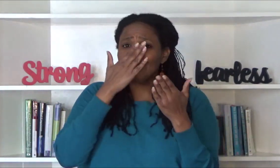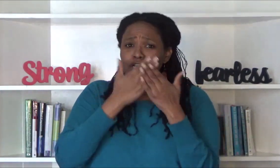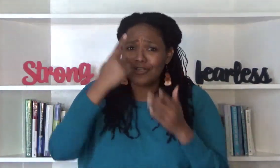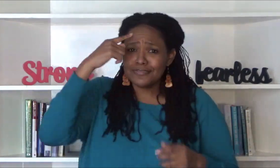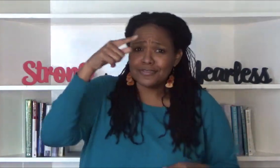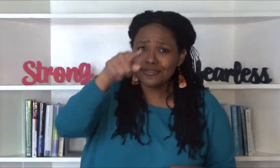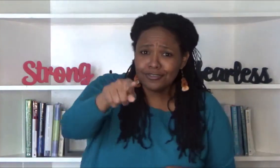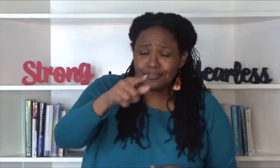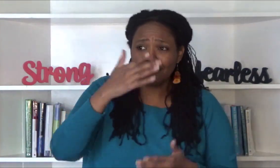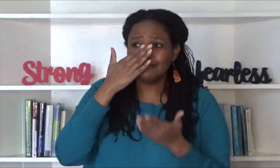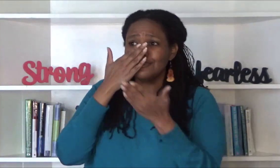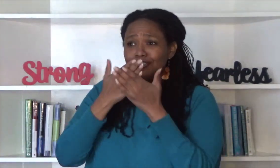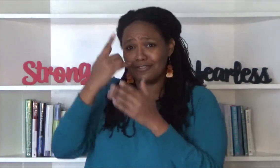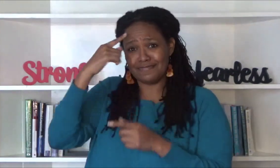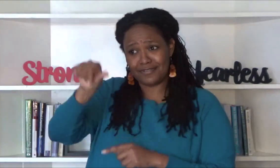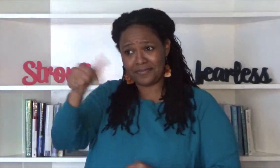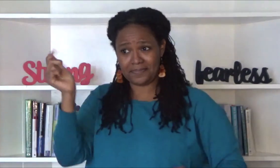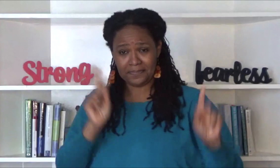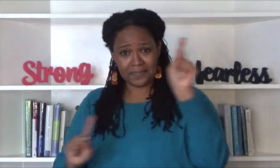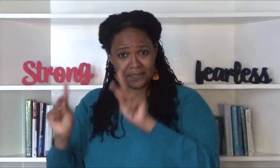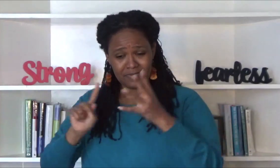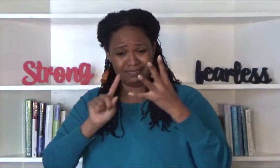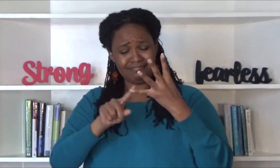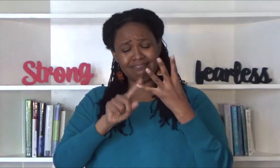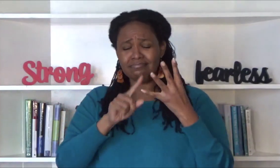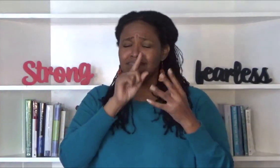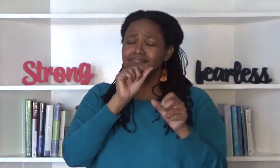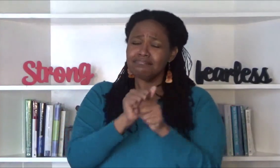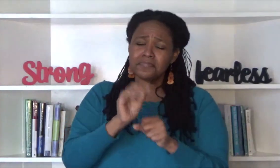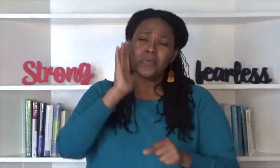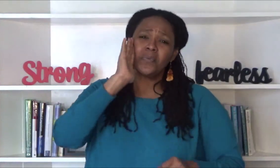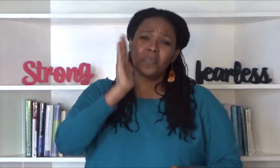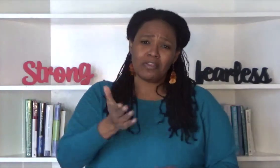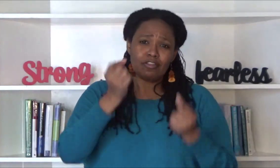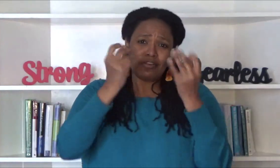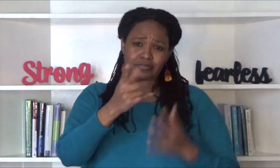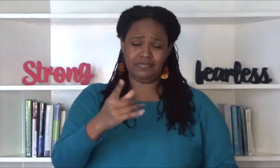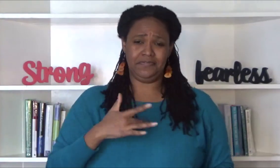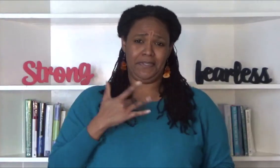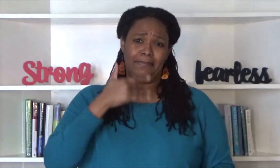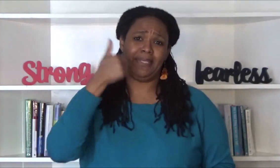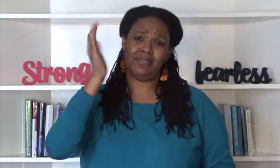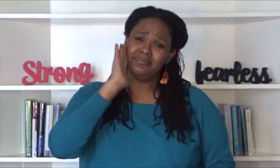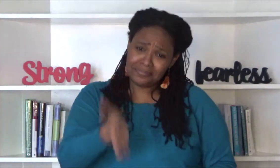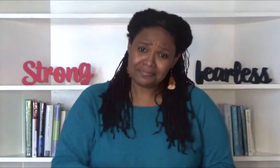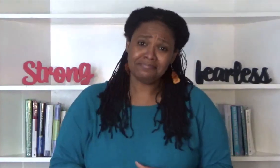it's good for you good for others and ultimately will make you feel better